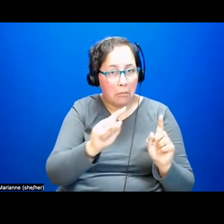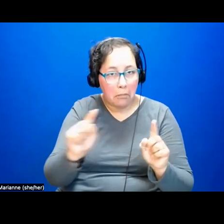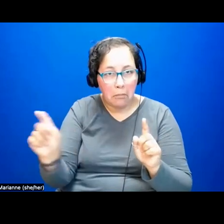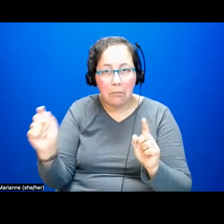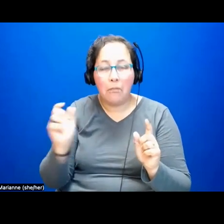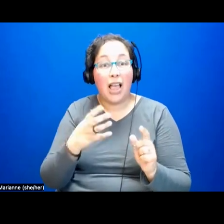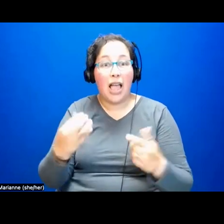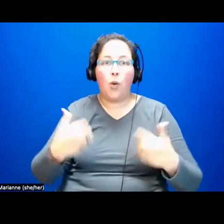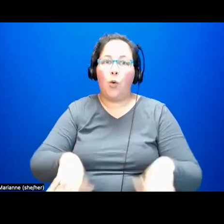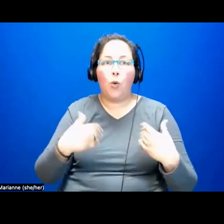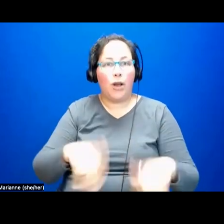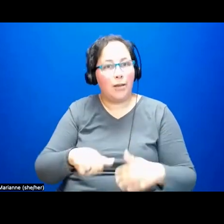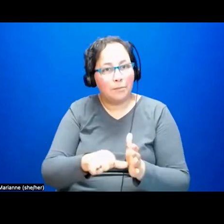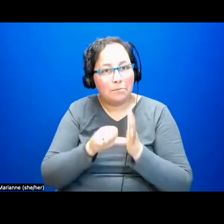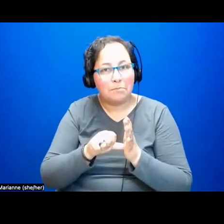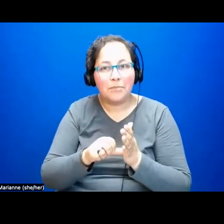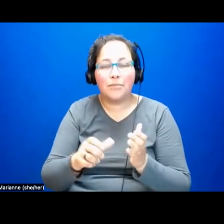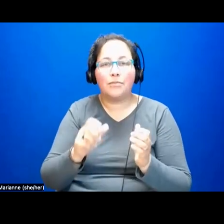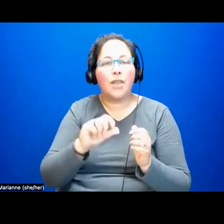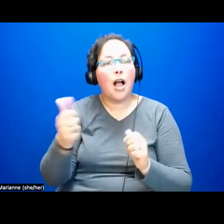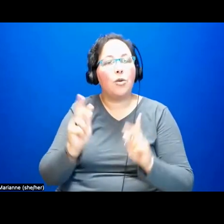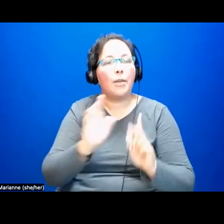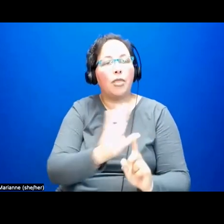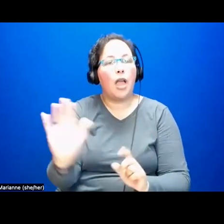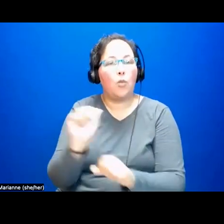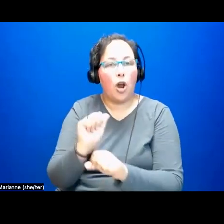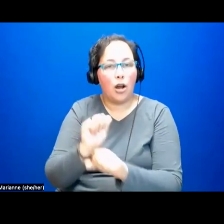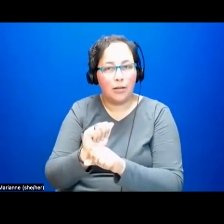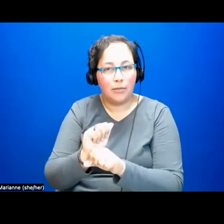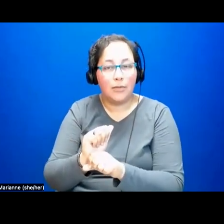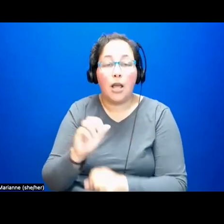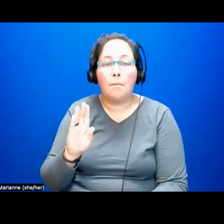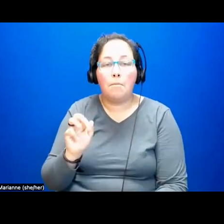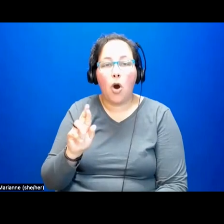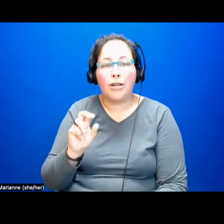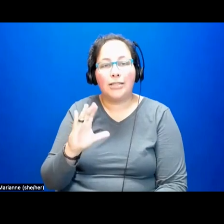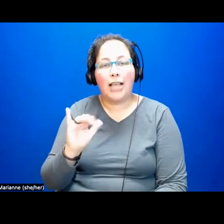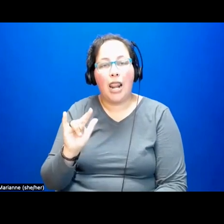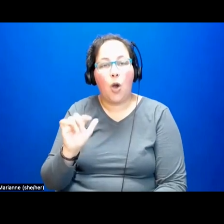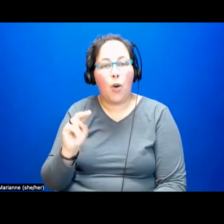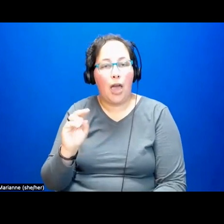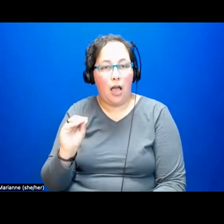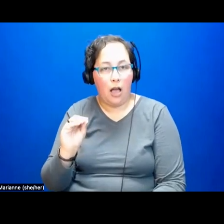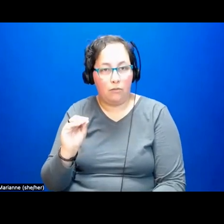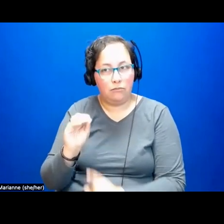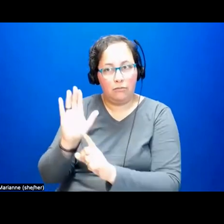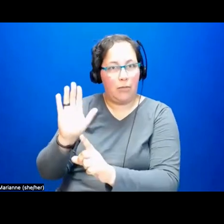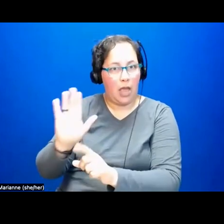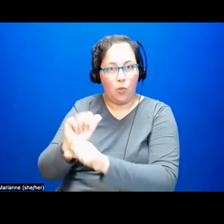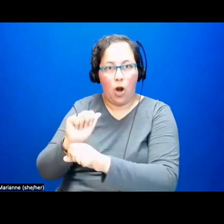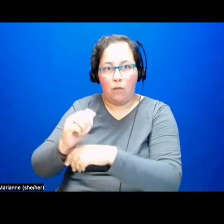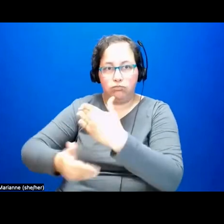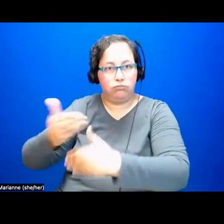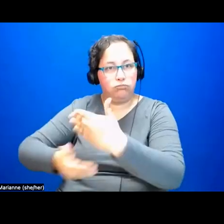work that people were doing in Barcelona to try to make that territory,